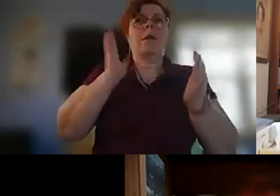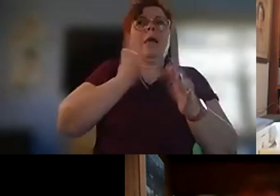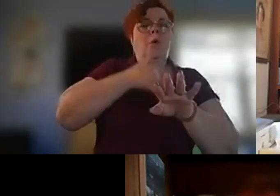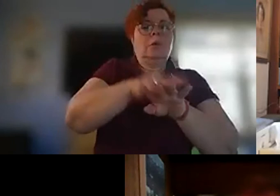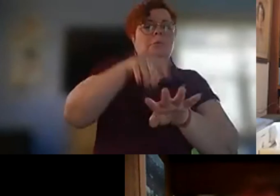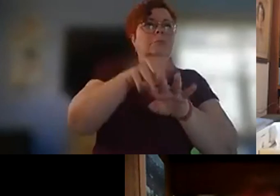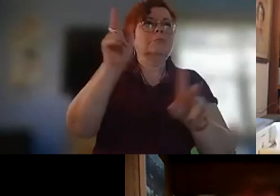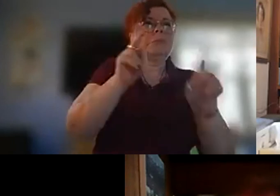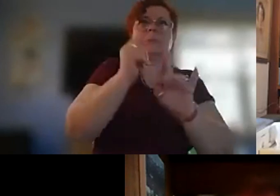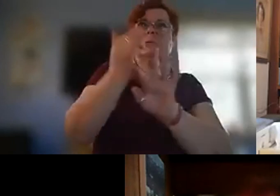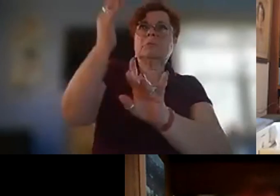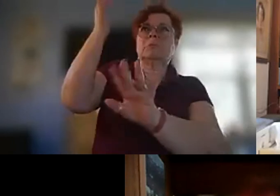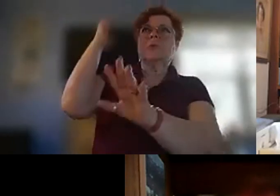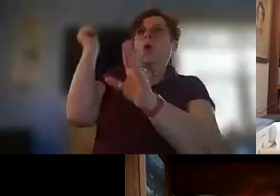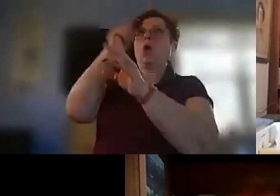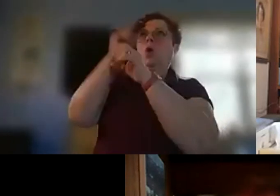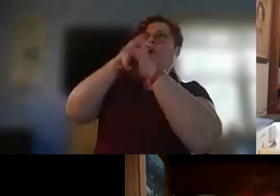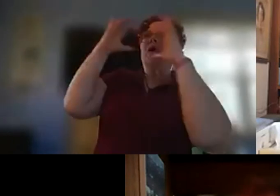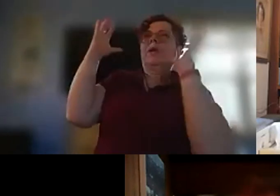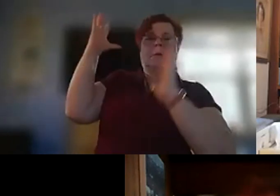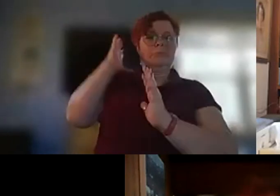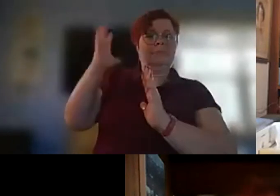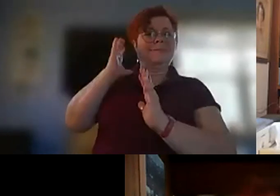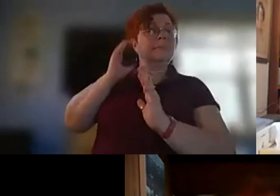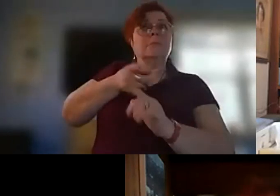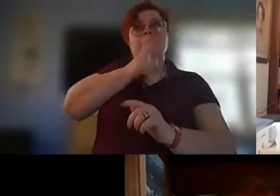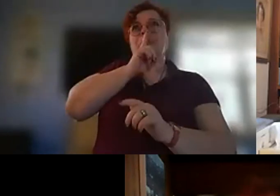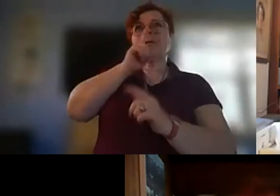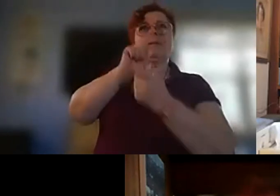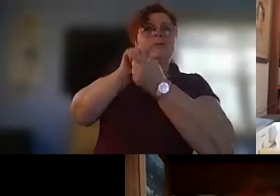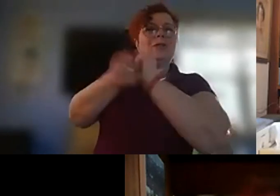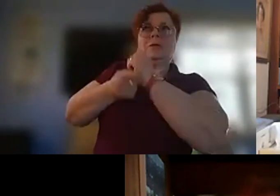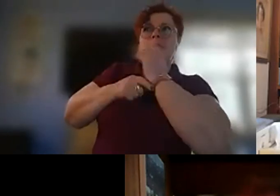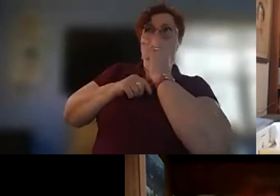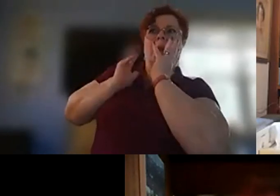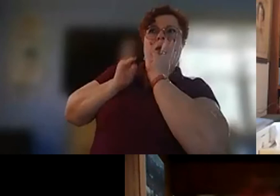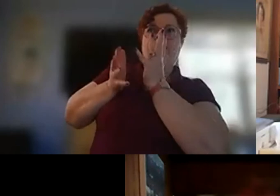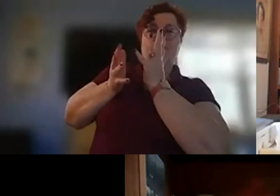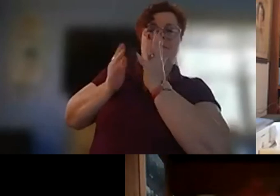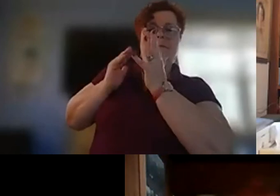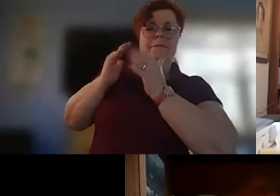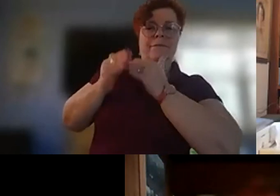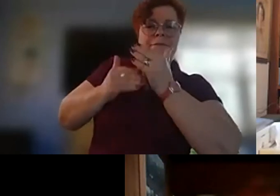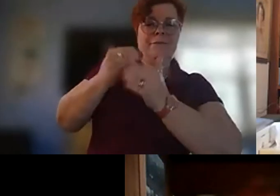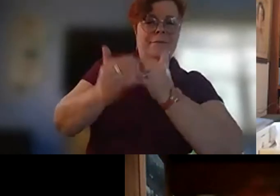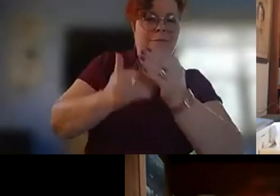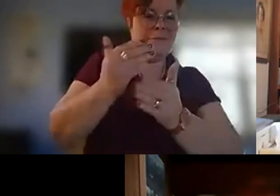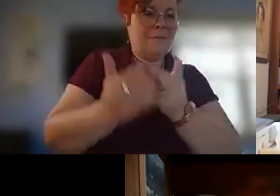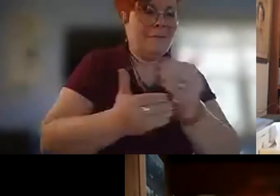and and did not change really um so uh we can